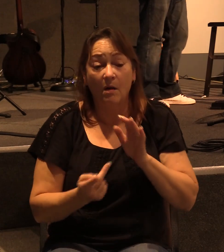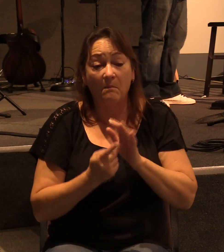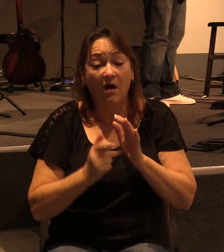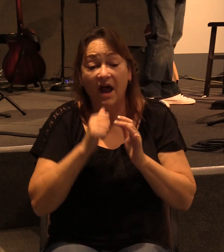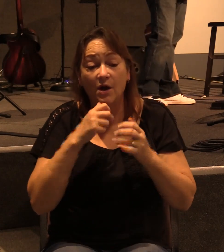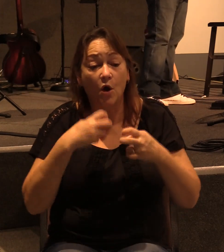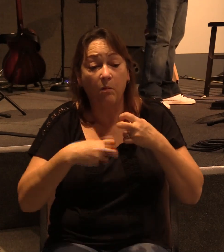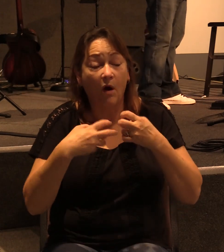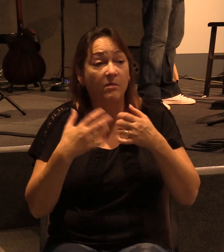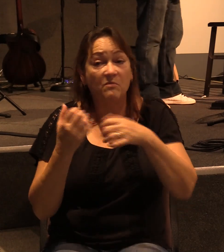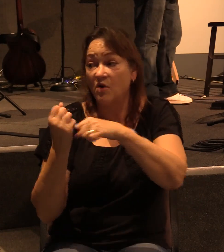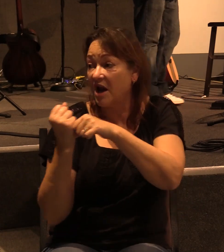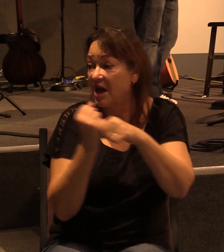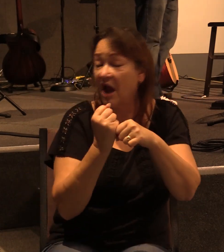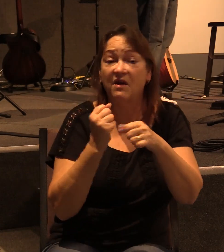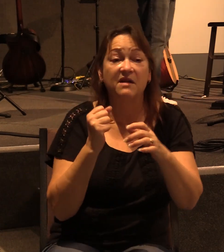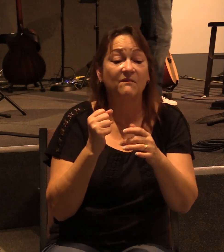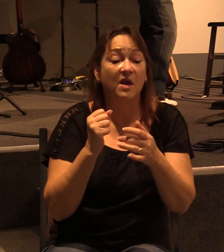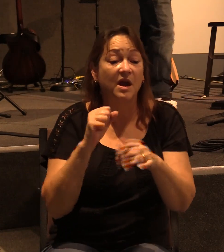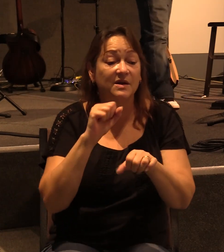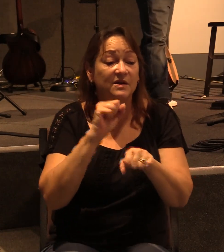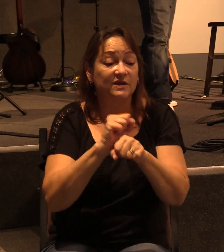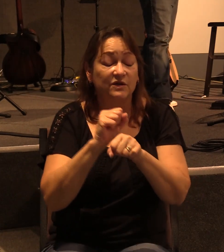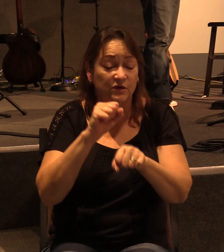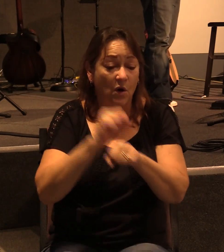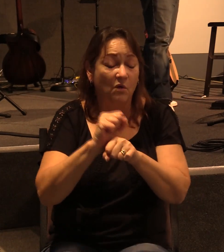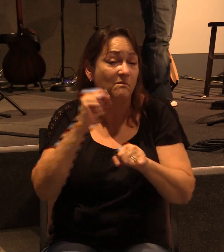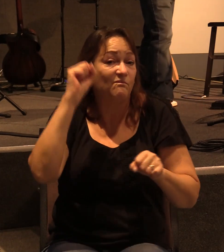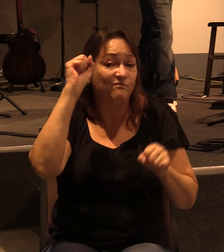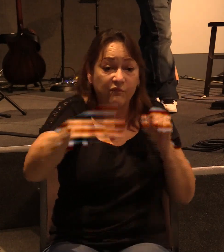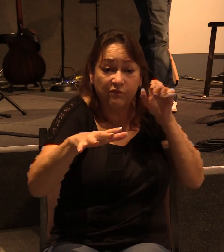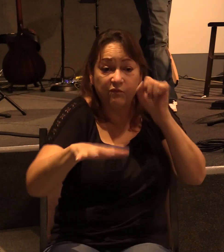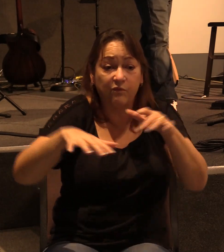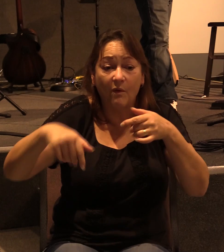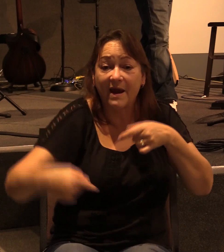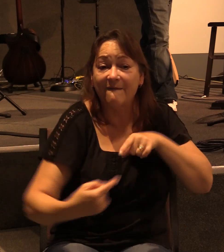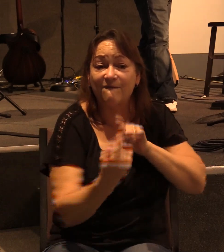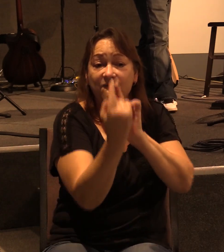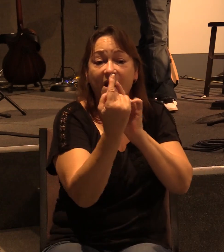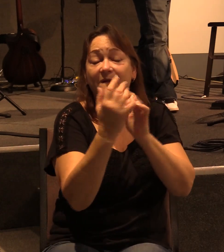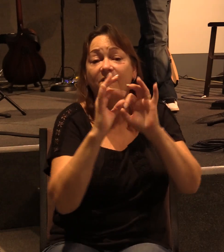problem dragging you outside and stoning you to death in front of your family for following Christ.